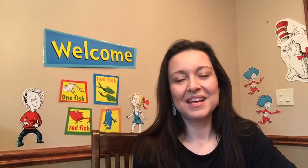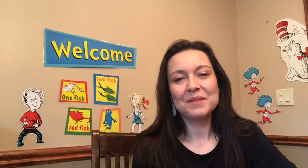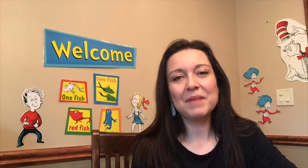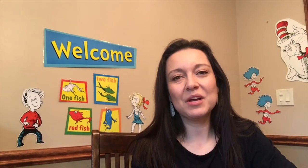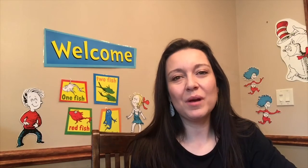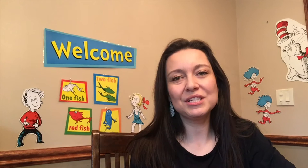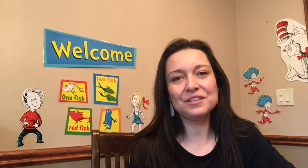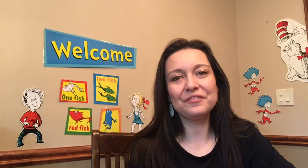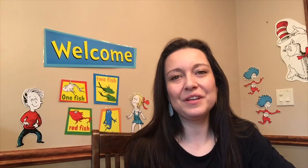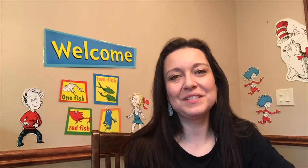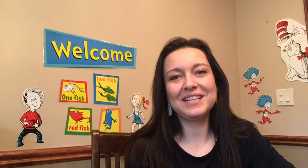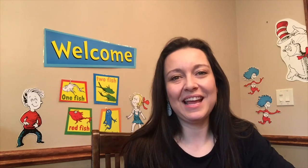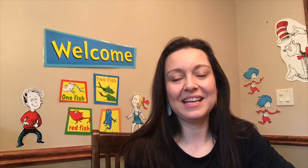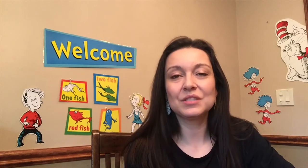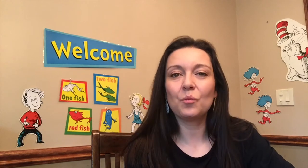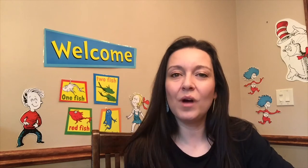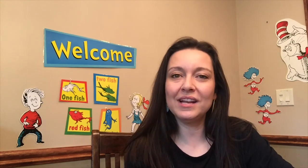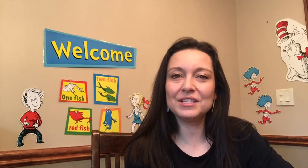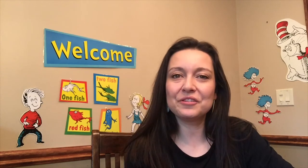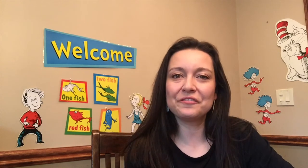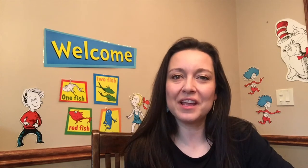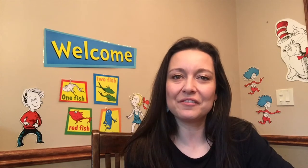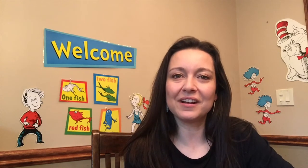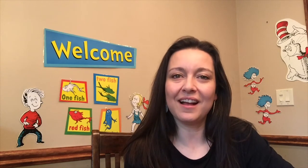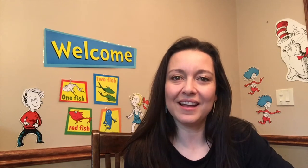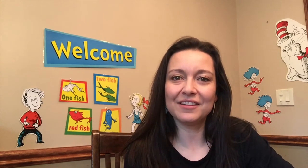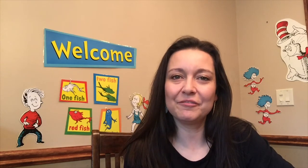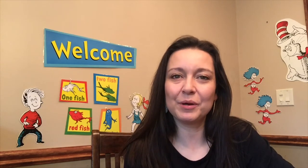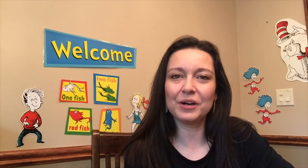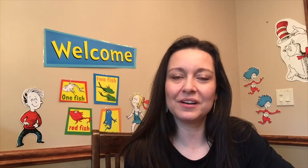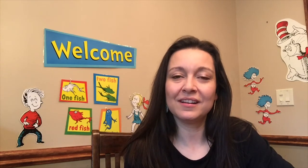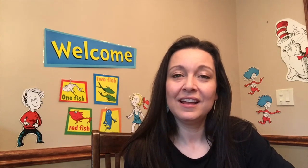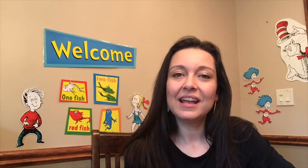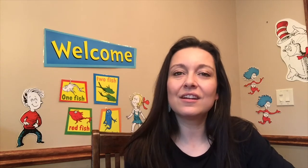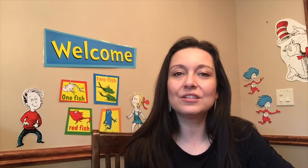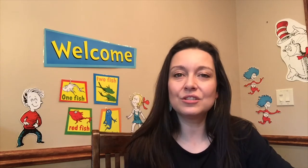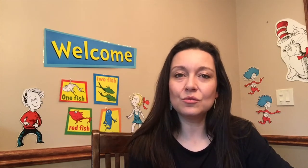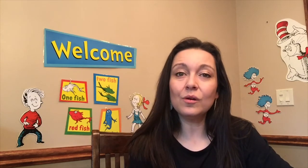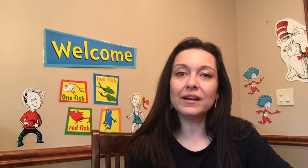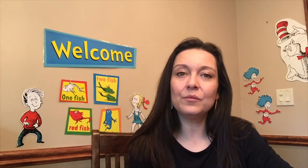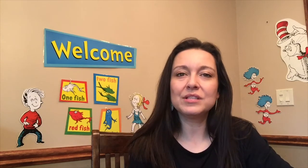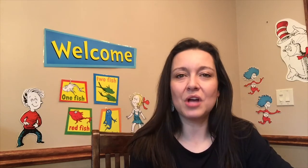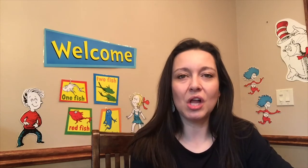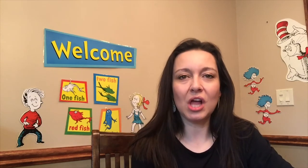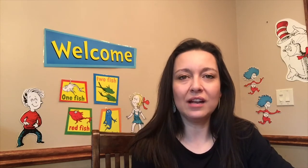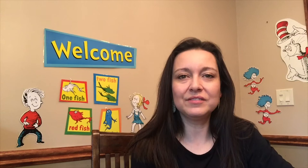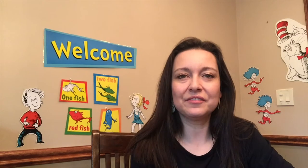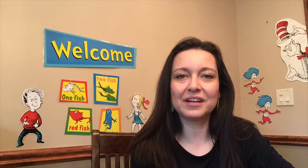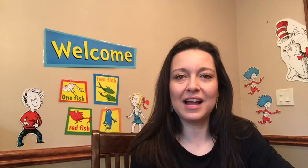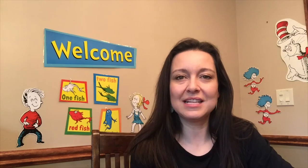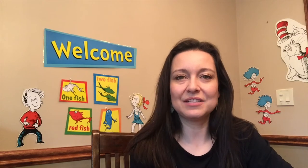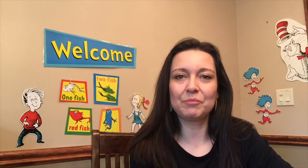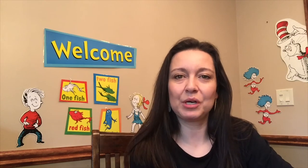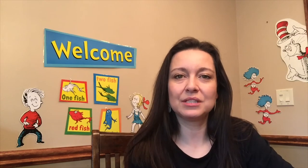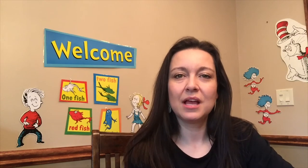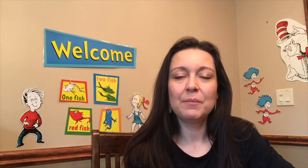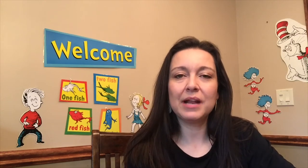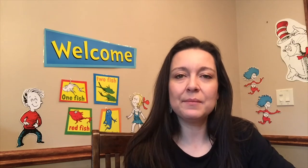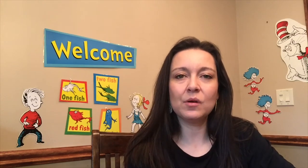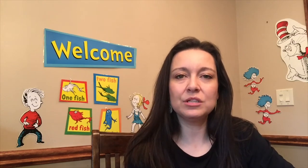my question for you today is what is your favorite kind of bird in our story we saw a lot of different kinds of birds but i'm going